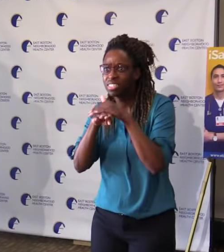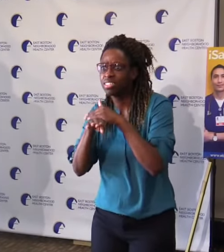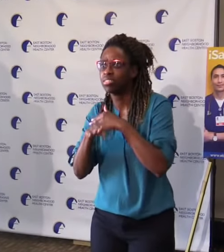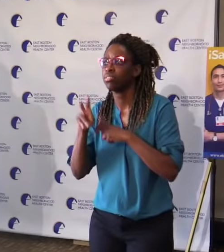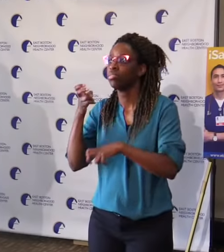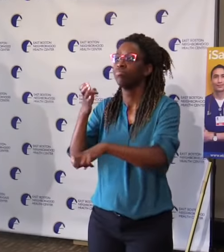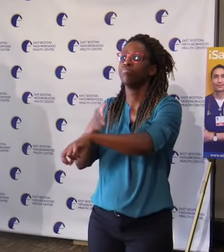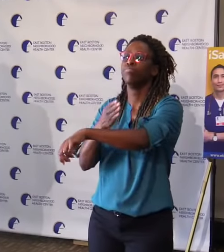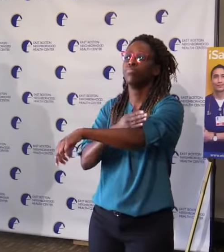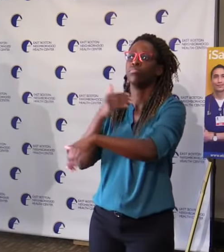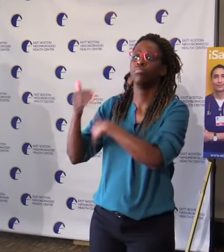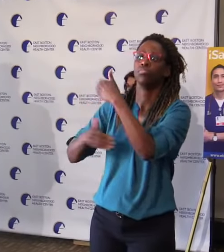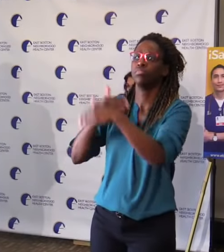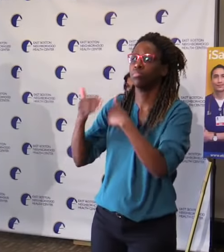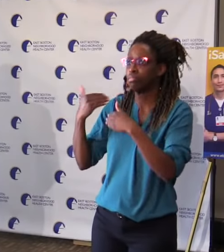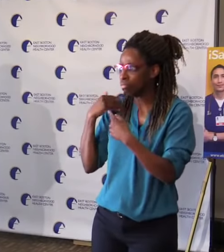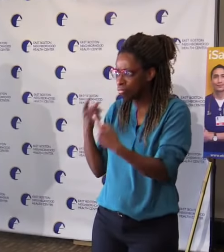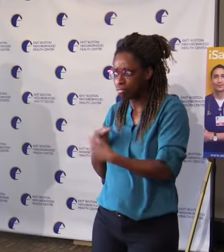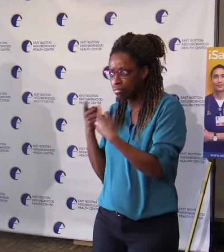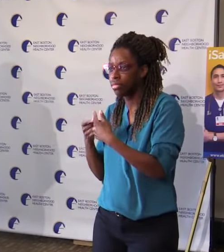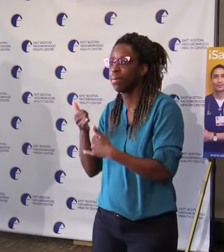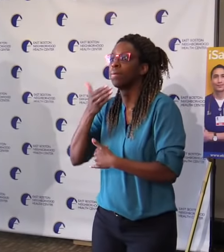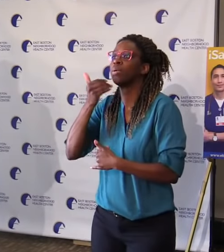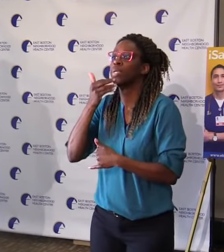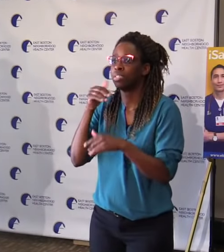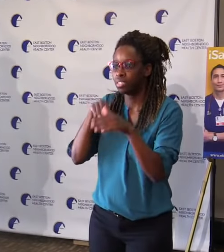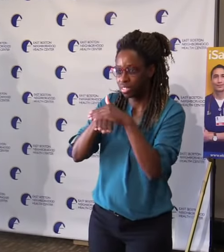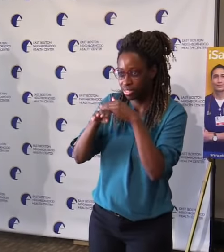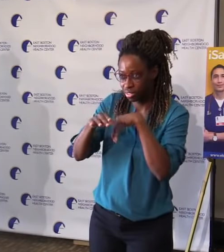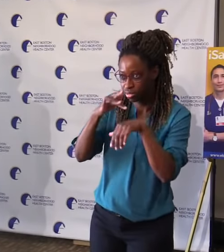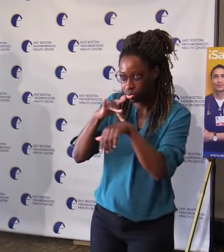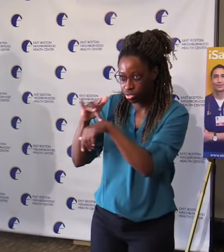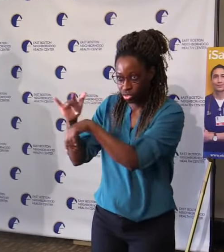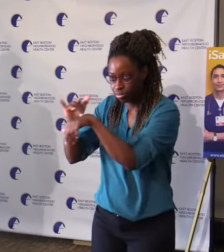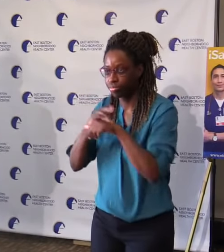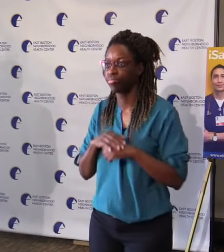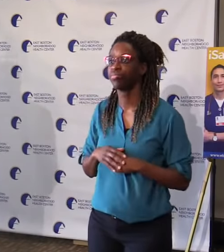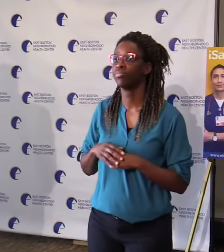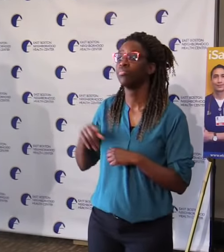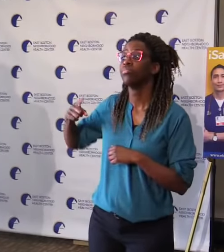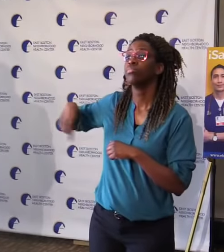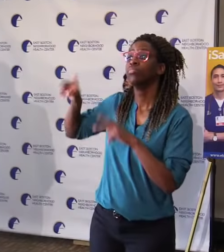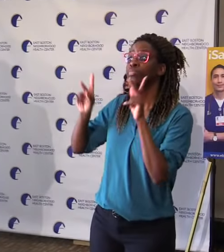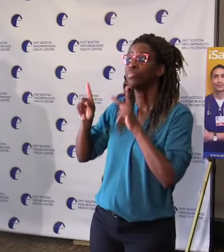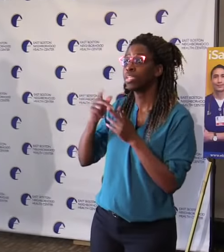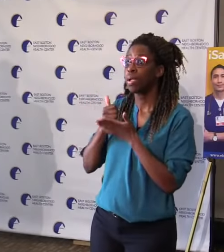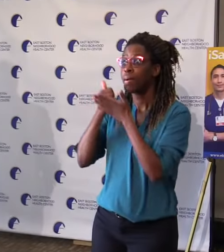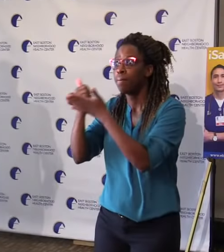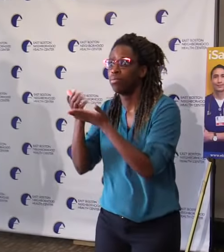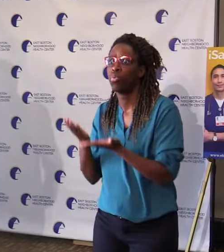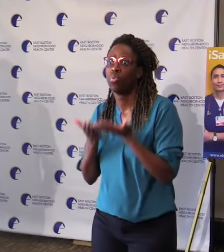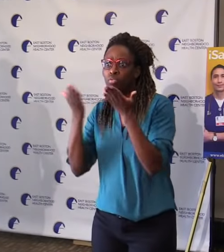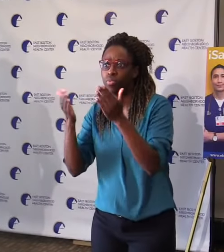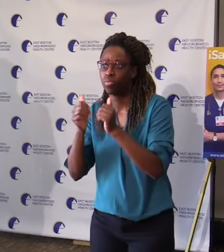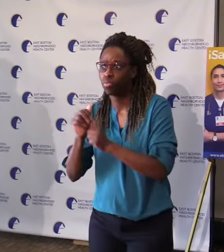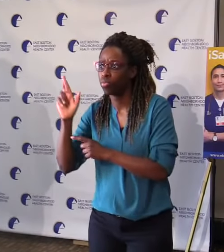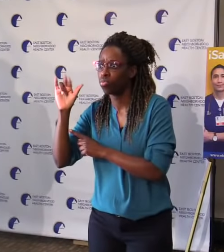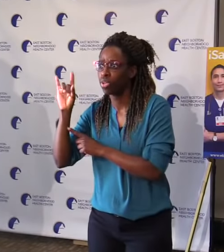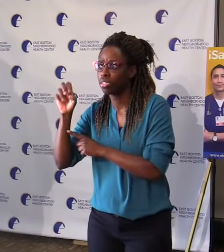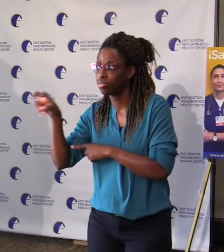that's been put together to help get people to sites. I do want to also give a quick update on our Small Business Relief Program.